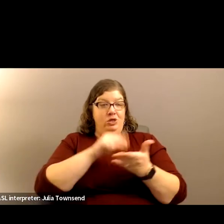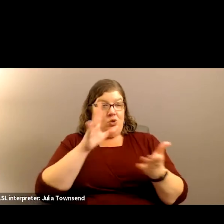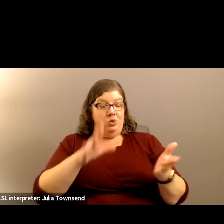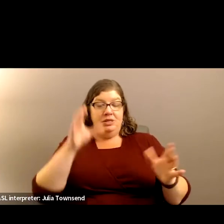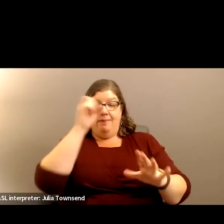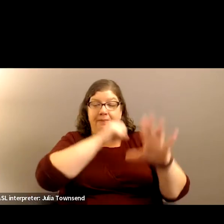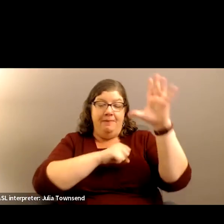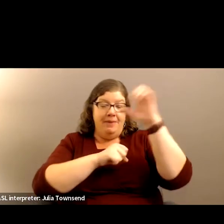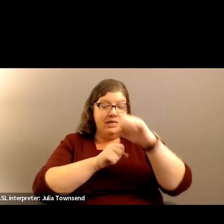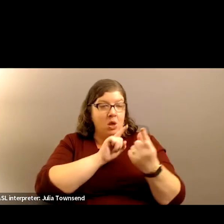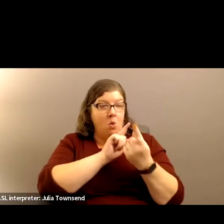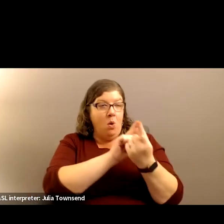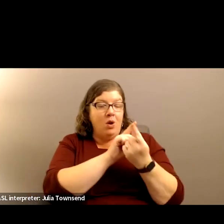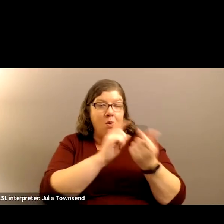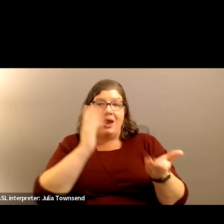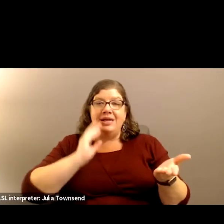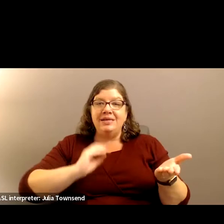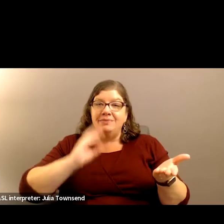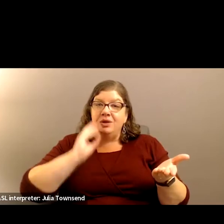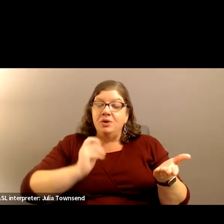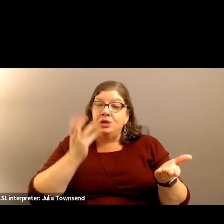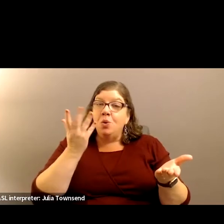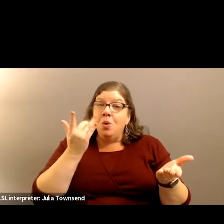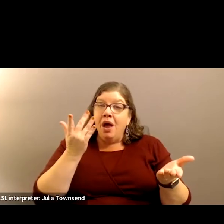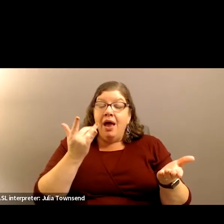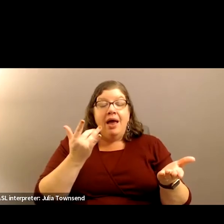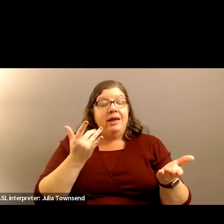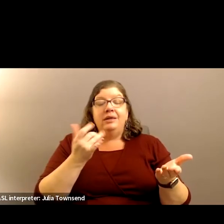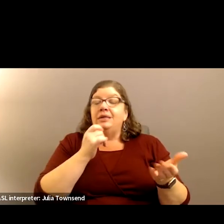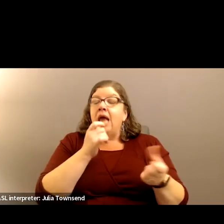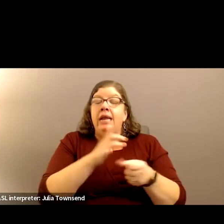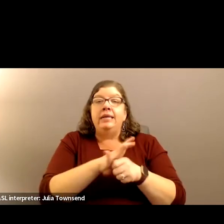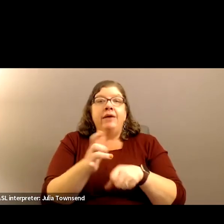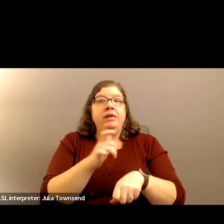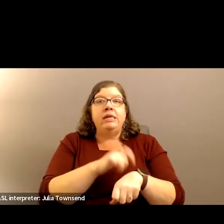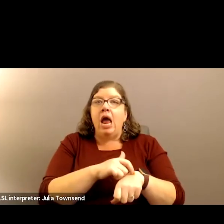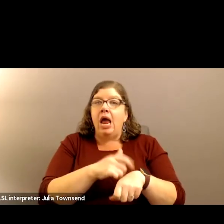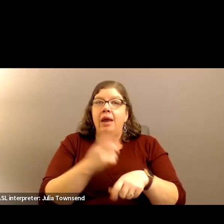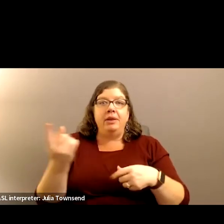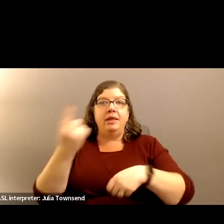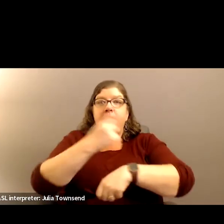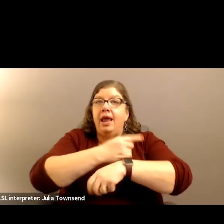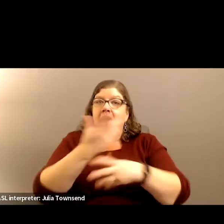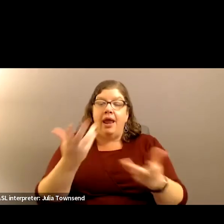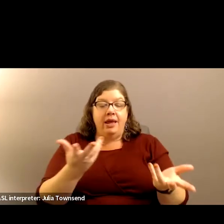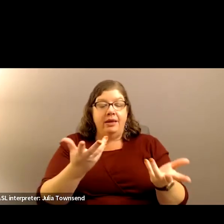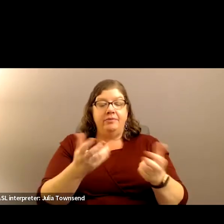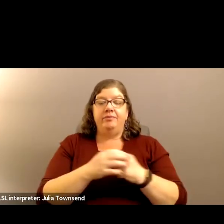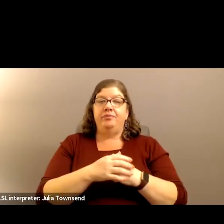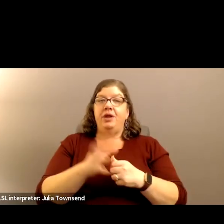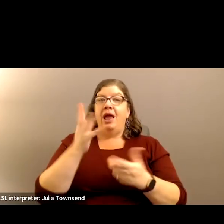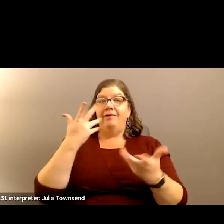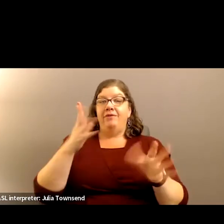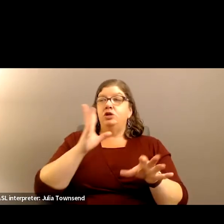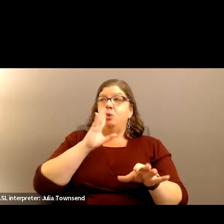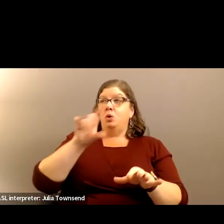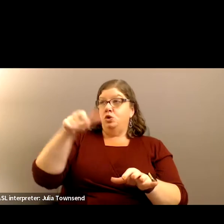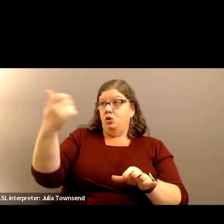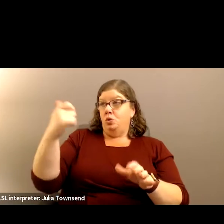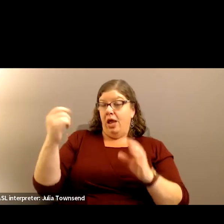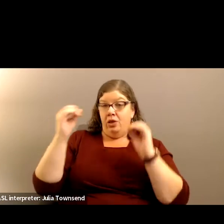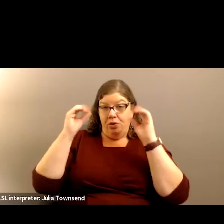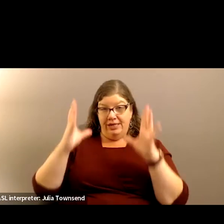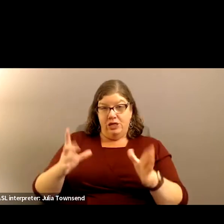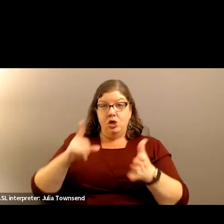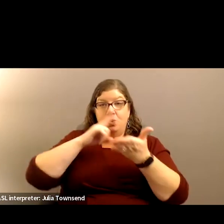miss out on those one-on-one experiences because just not enough time in the day. I've spoken to fellow teachers and